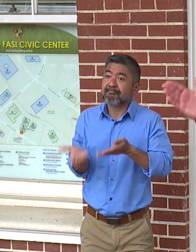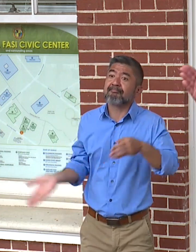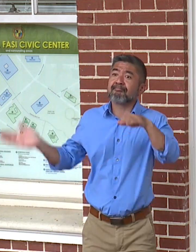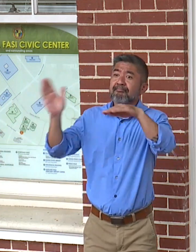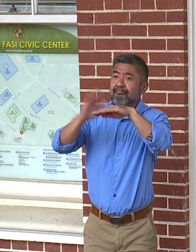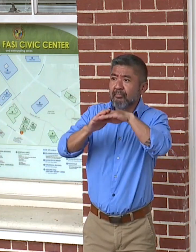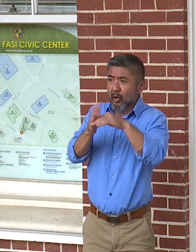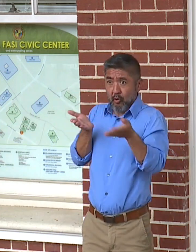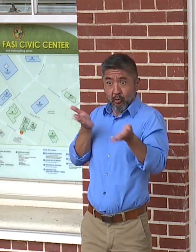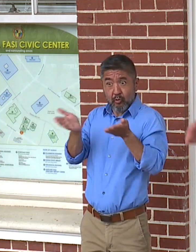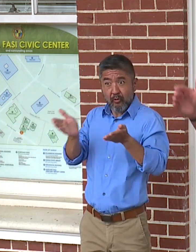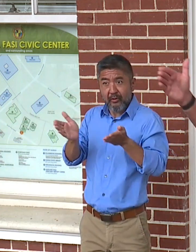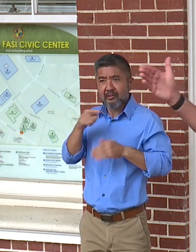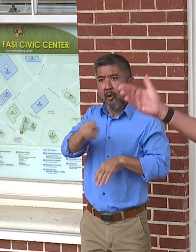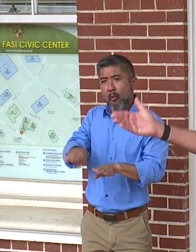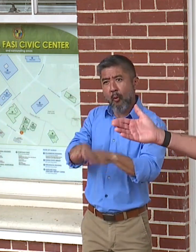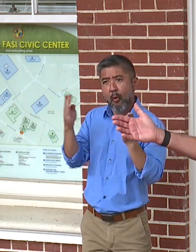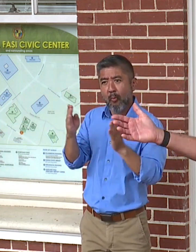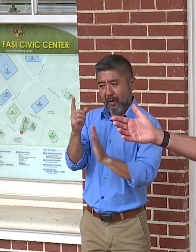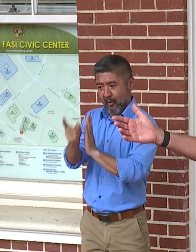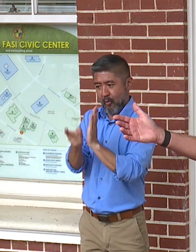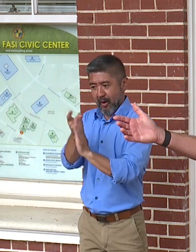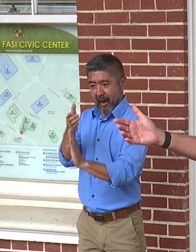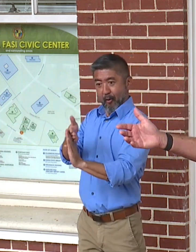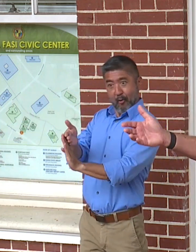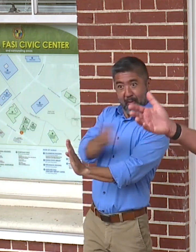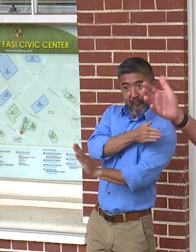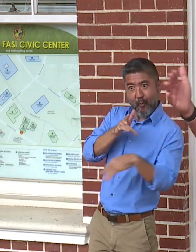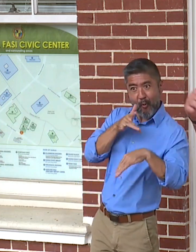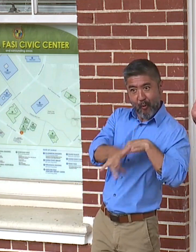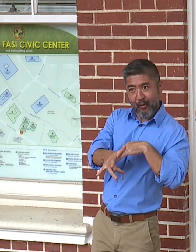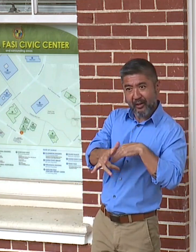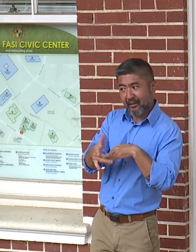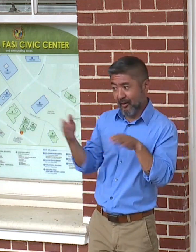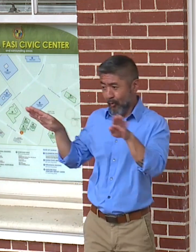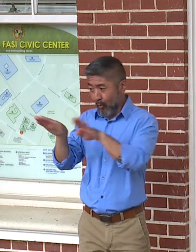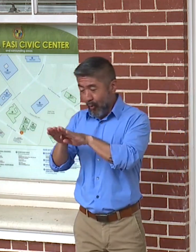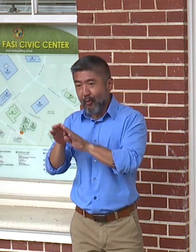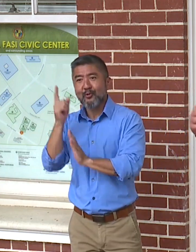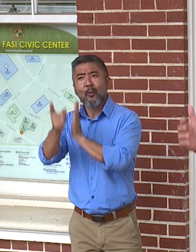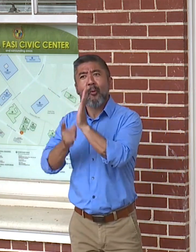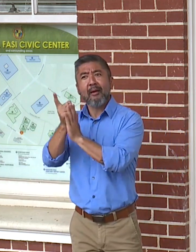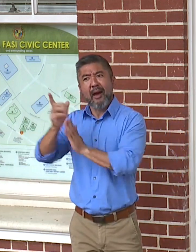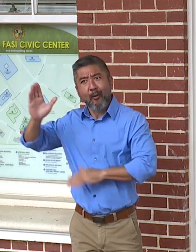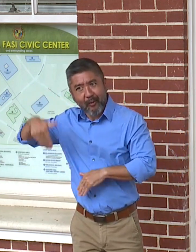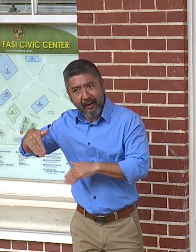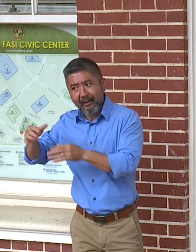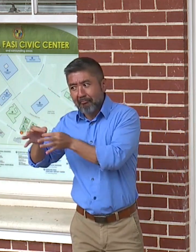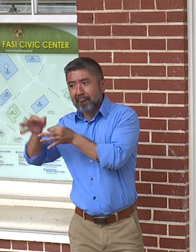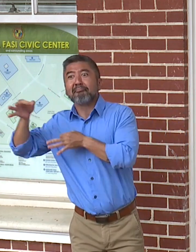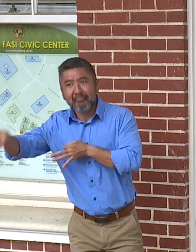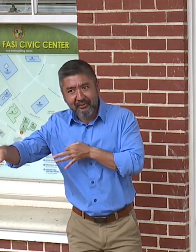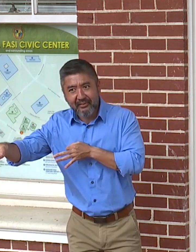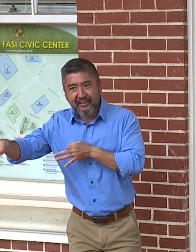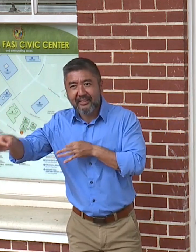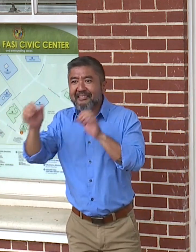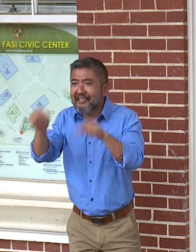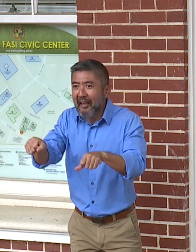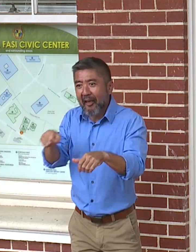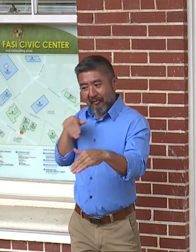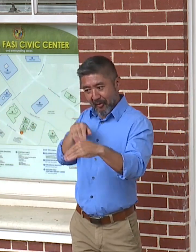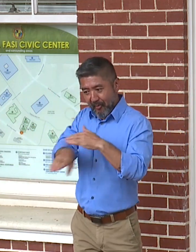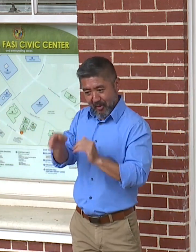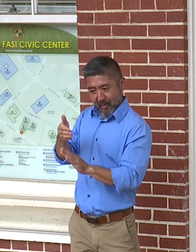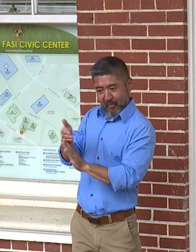adding an hour early and an hour late of every day, so people have more time before work and after work to do their paperwork.